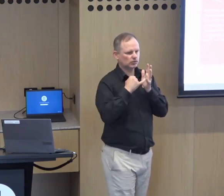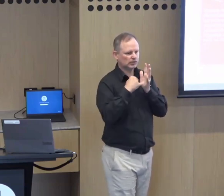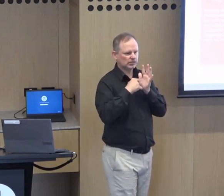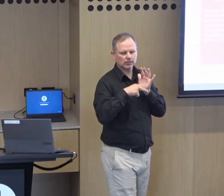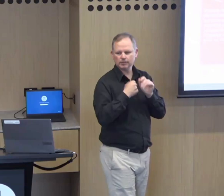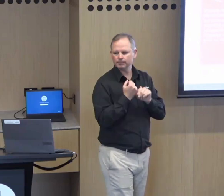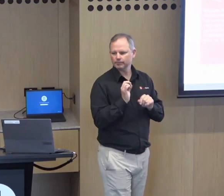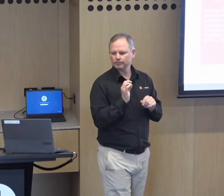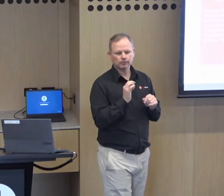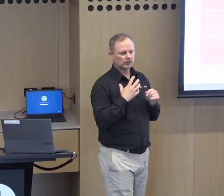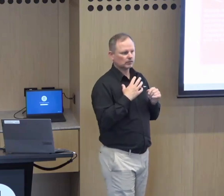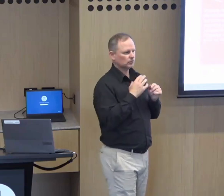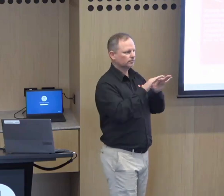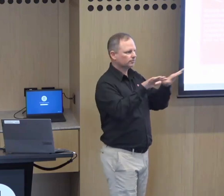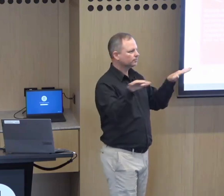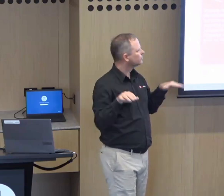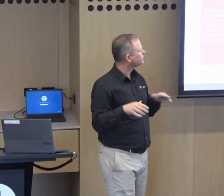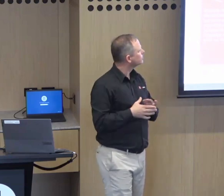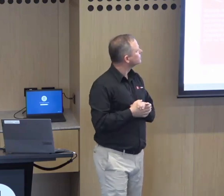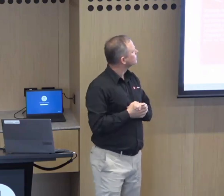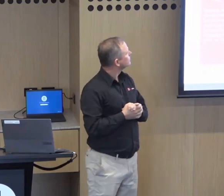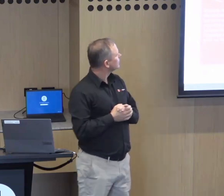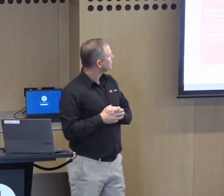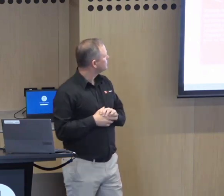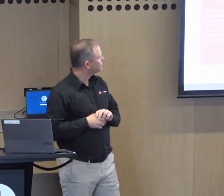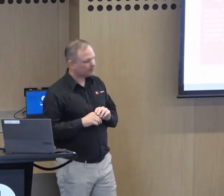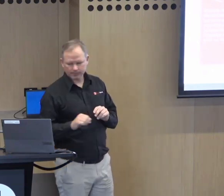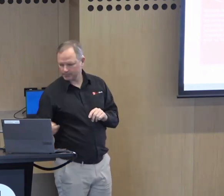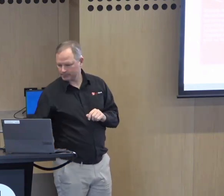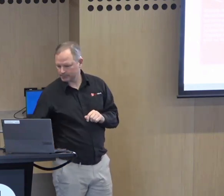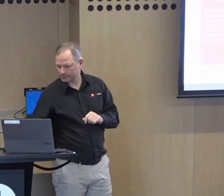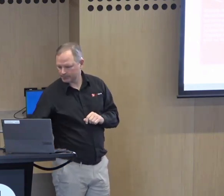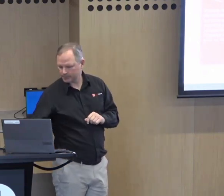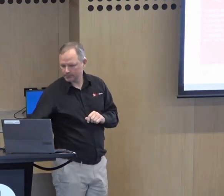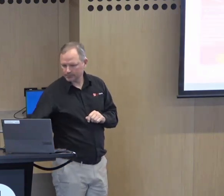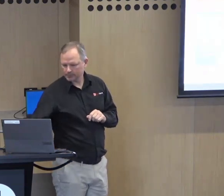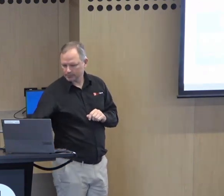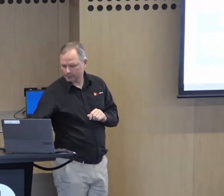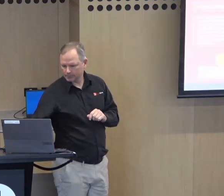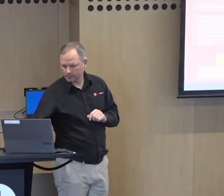rather, or the medical settings, but it's much more widespread than that. That will have the biggest impact.